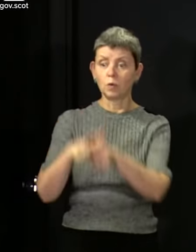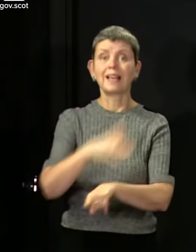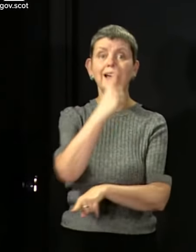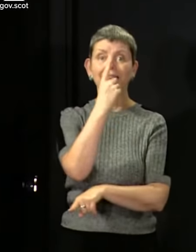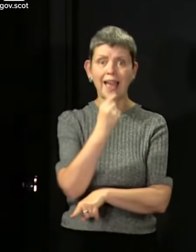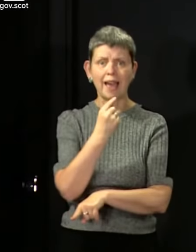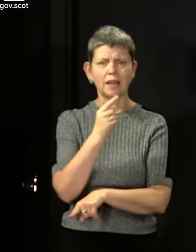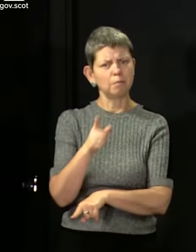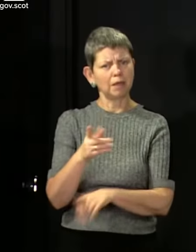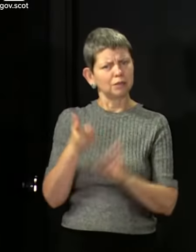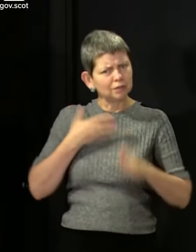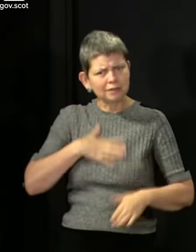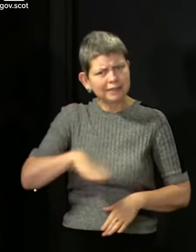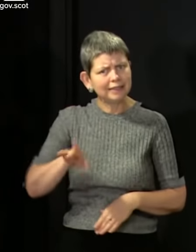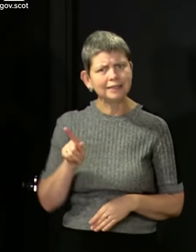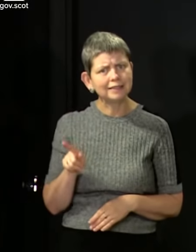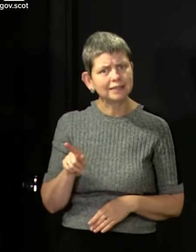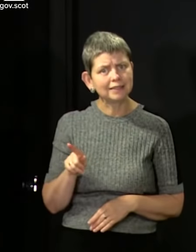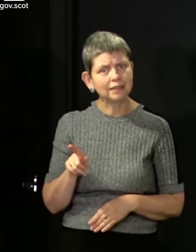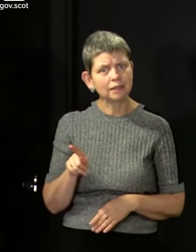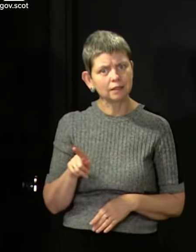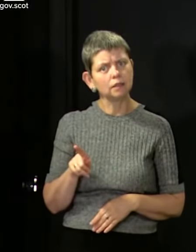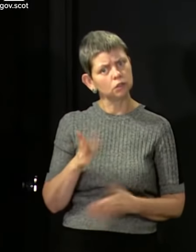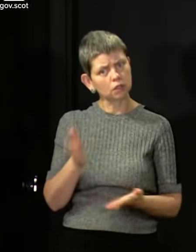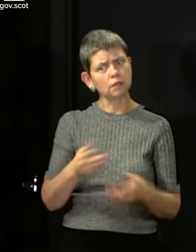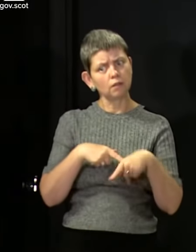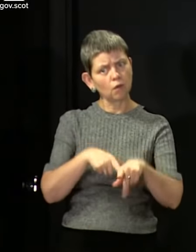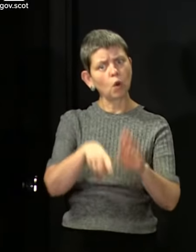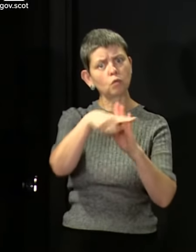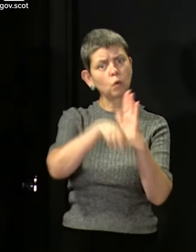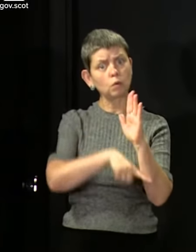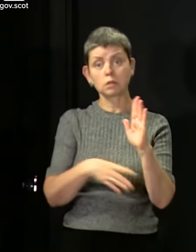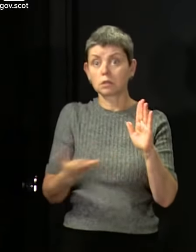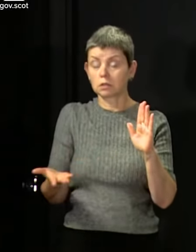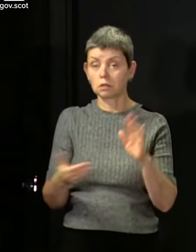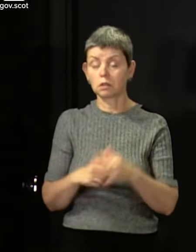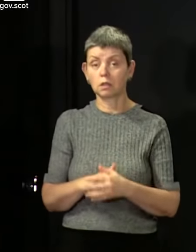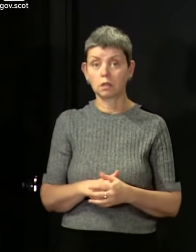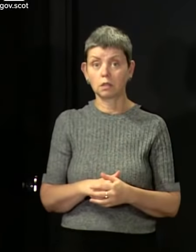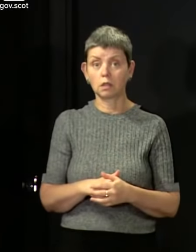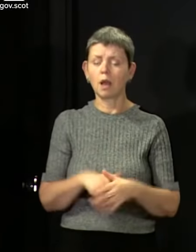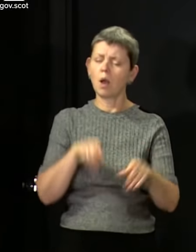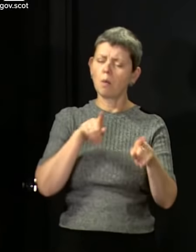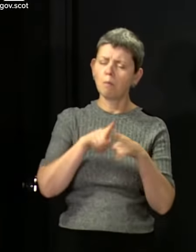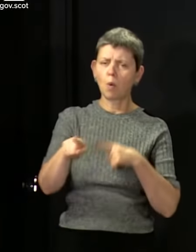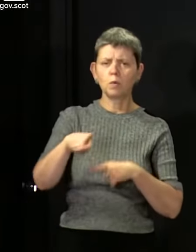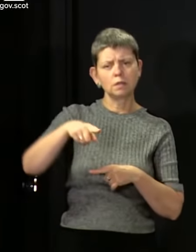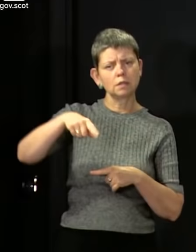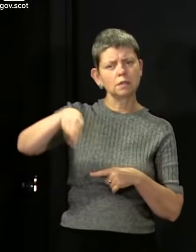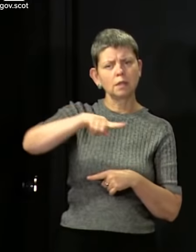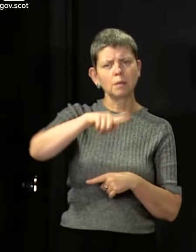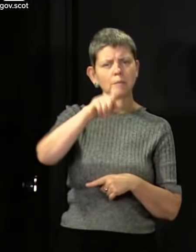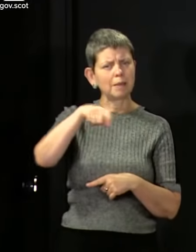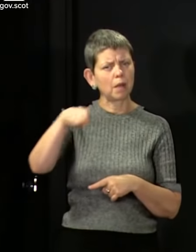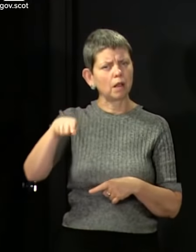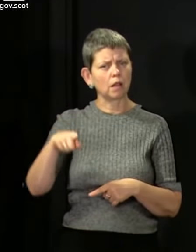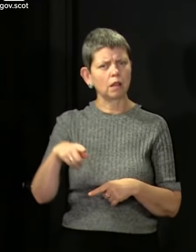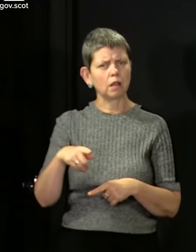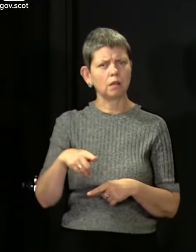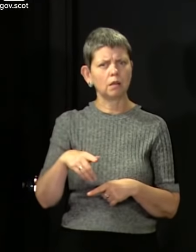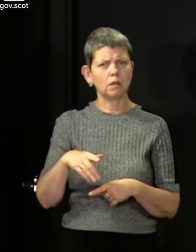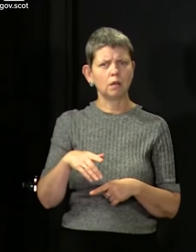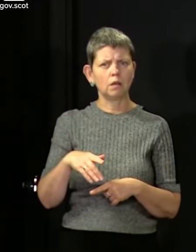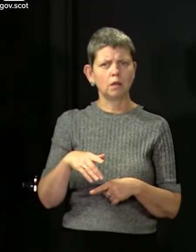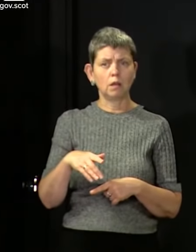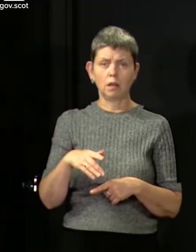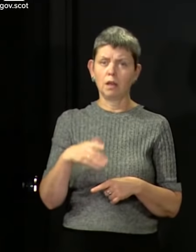the law enforce it. Do it because it's the right thing. So many of us, the vast bulk of the population, over three, almost four